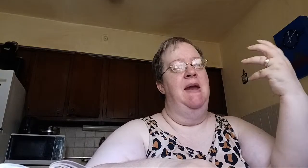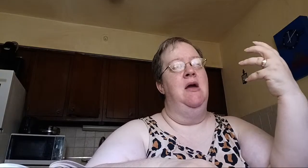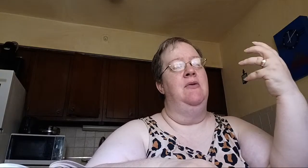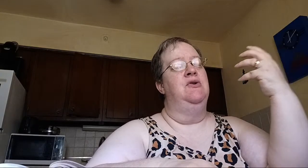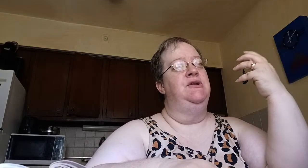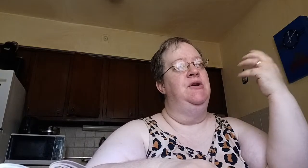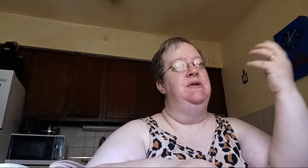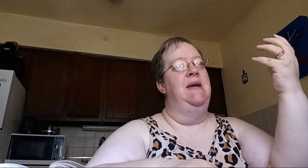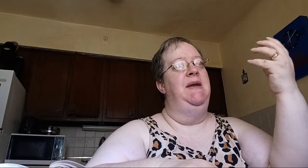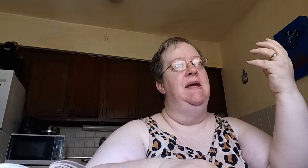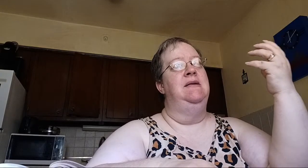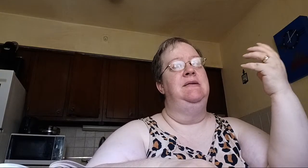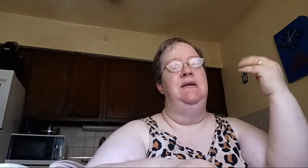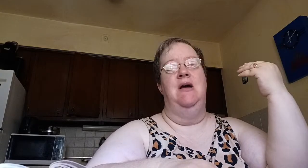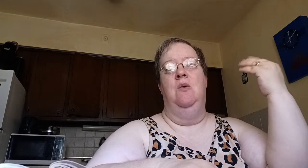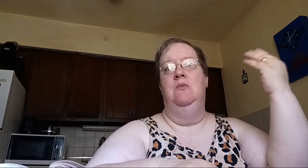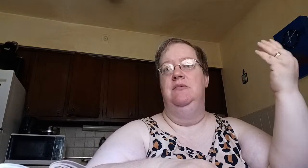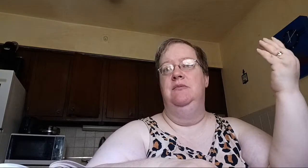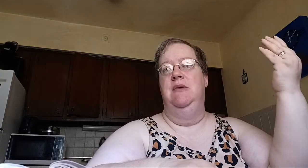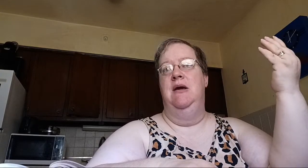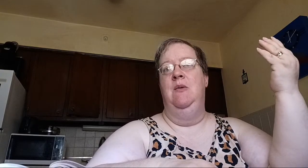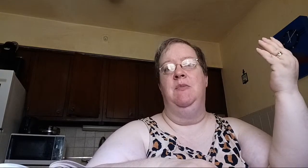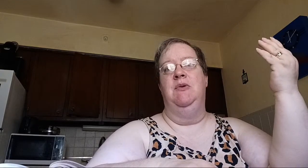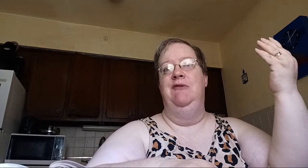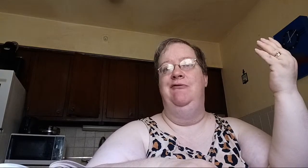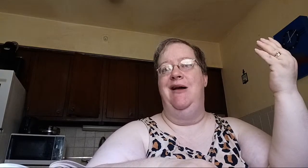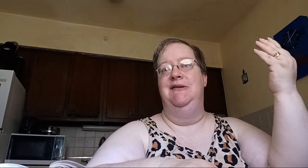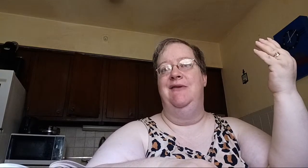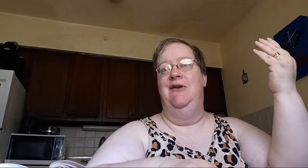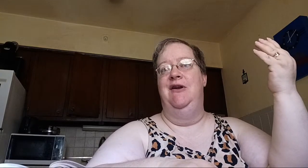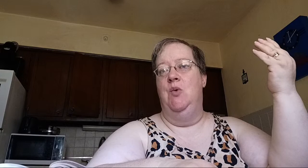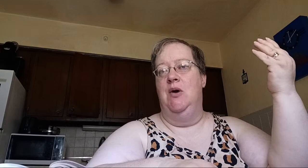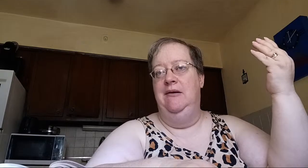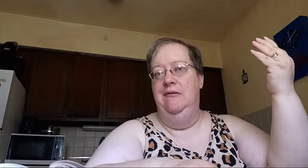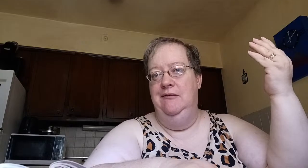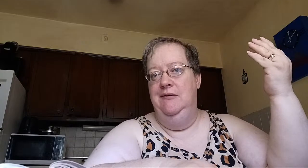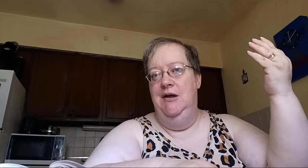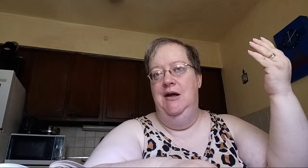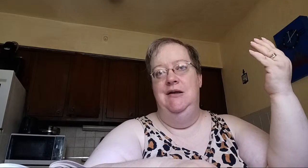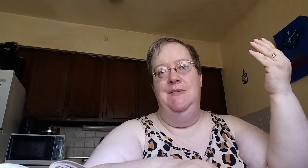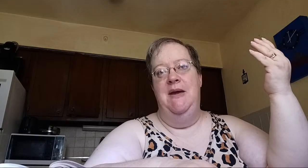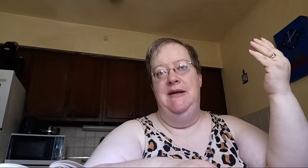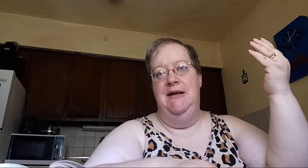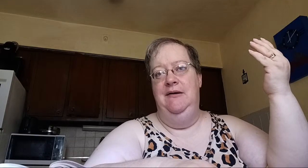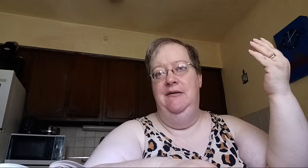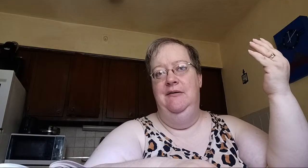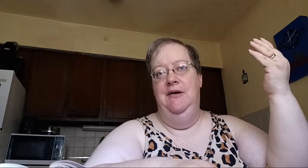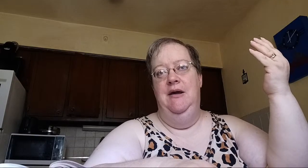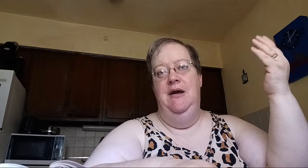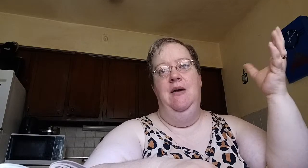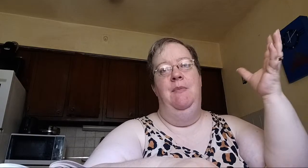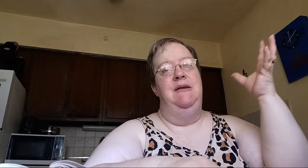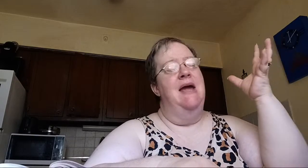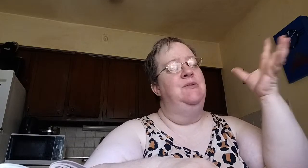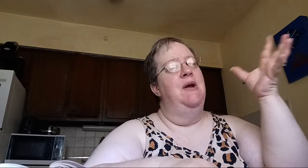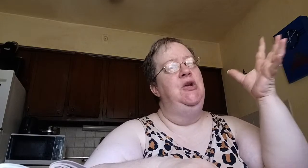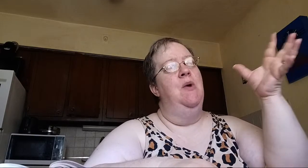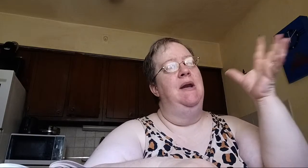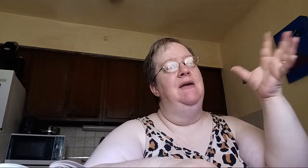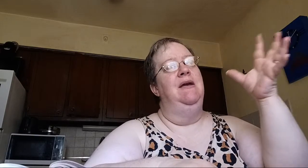others, your day begins, you know, anywhere between five and seven in the morning, depending. But that's when you want to get, you